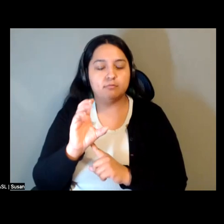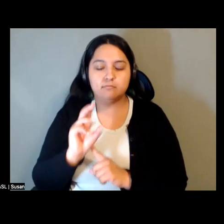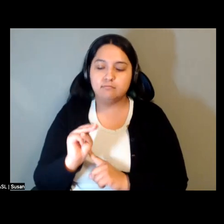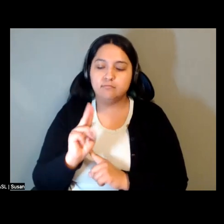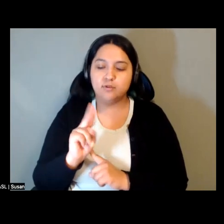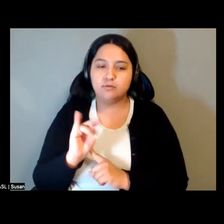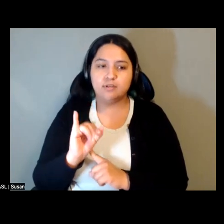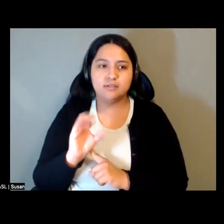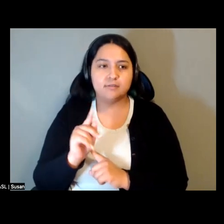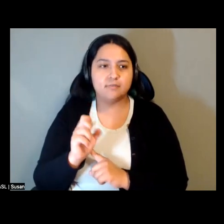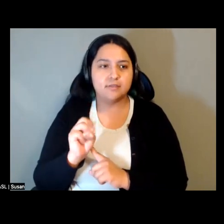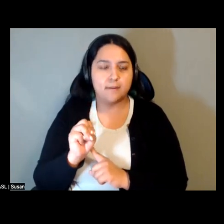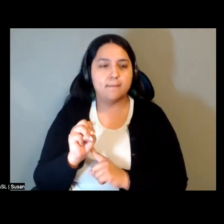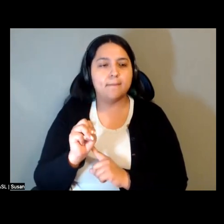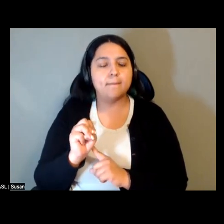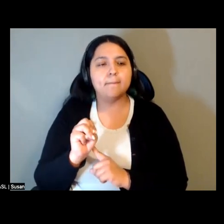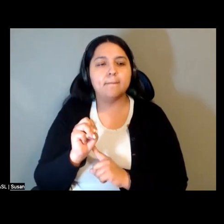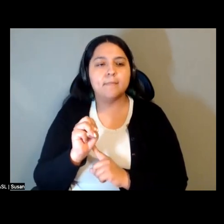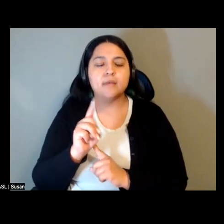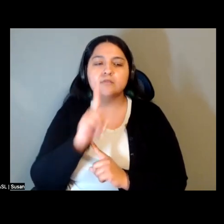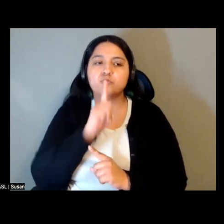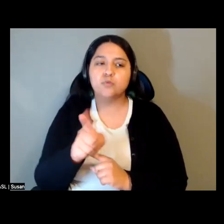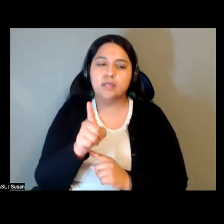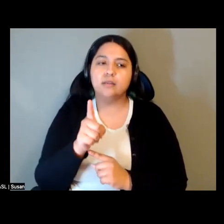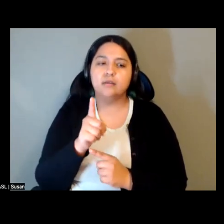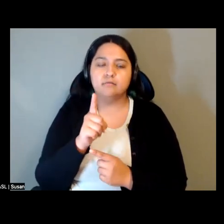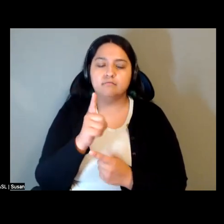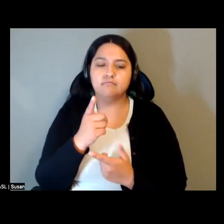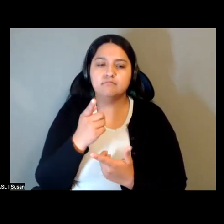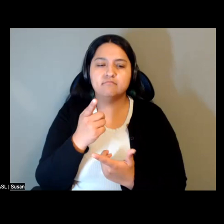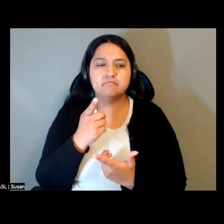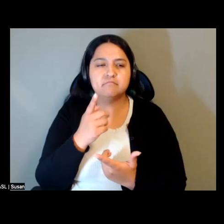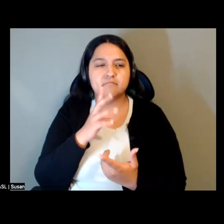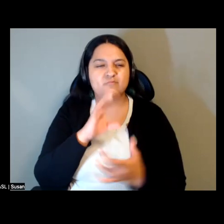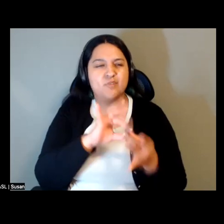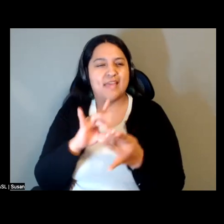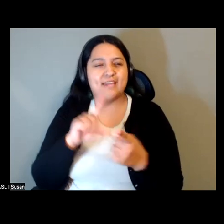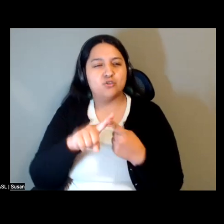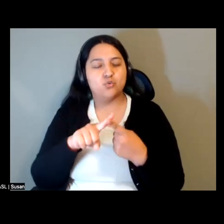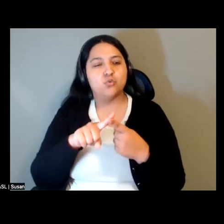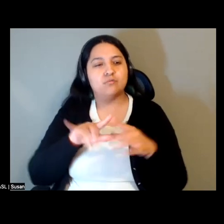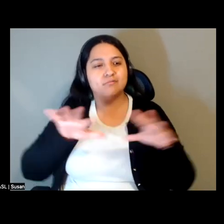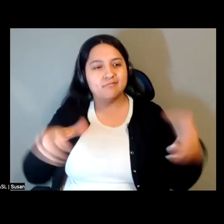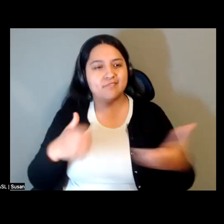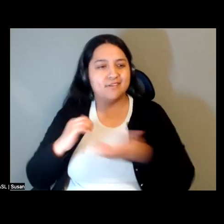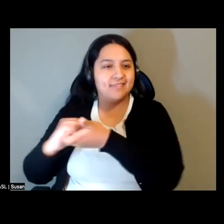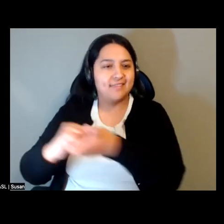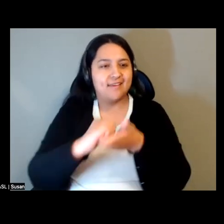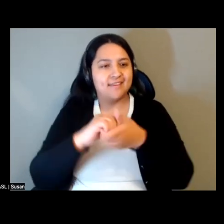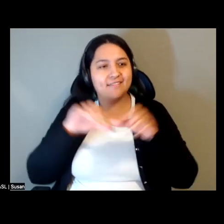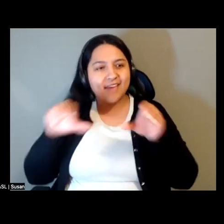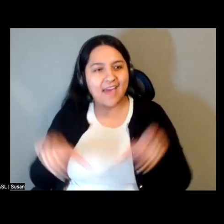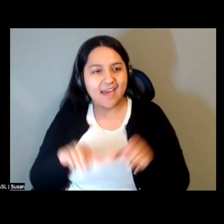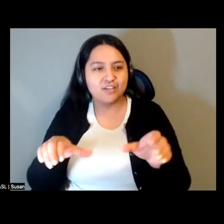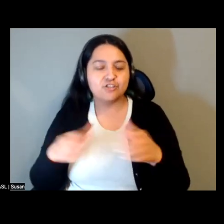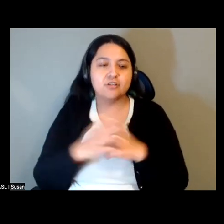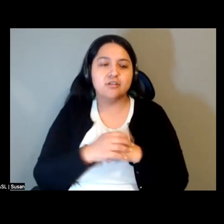runs through a vast range of collective actions, from the Islamic socialists of Indonesia of